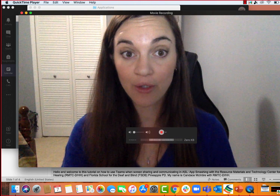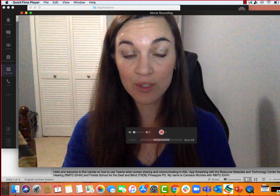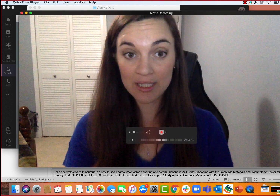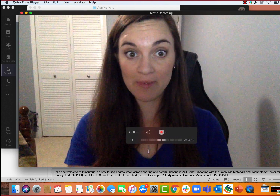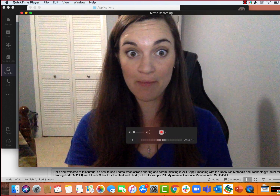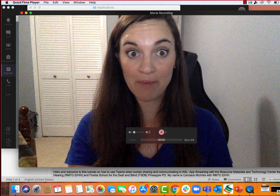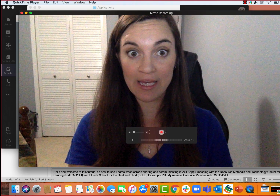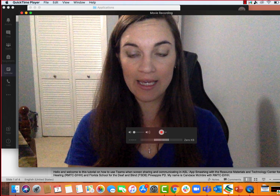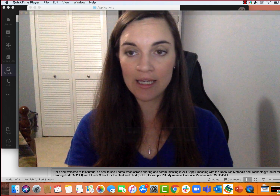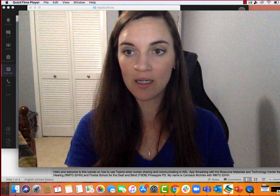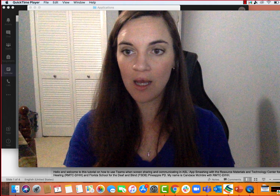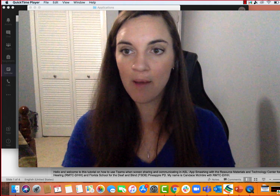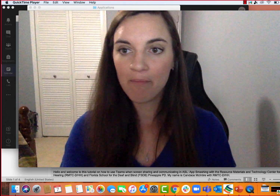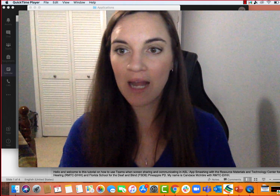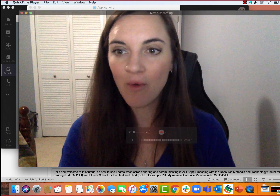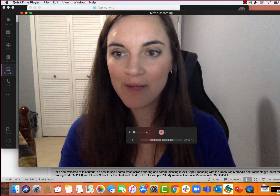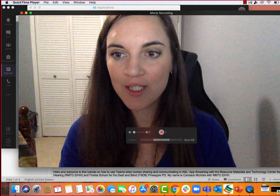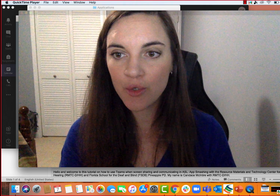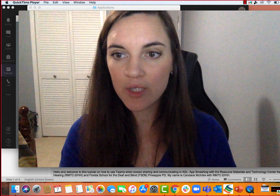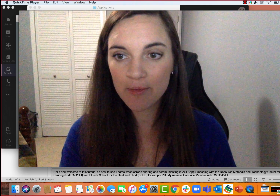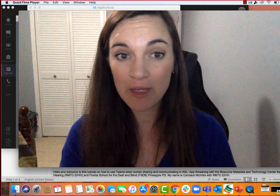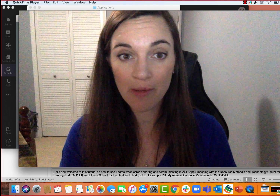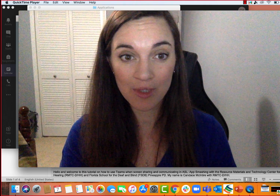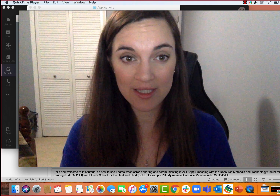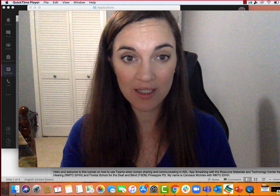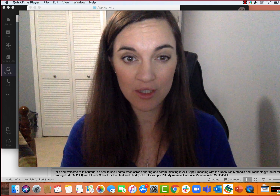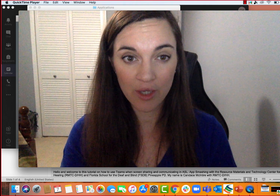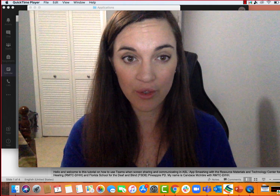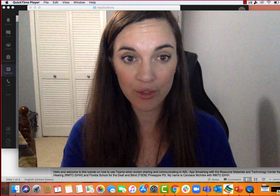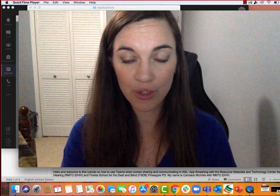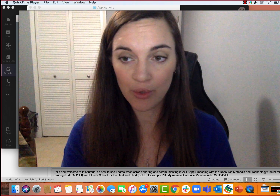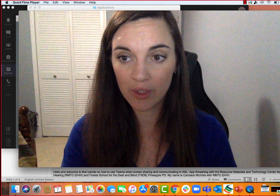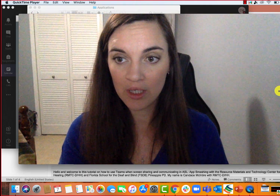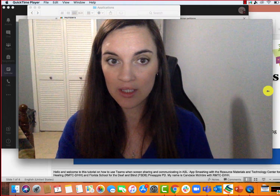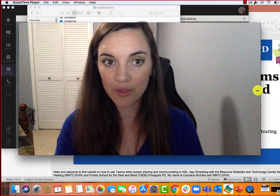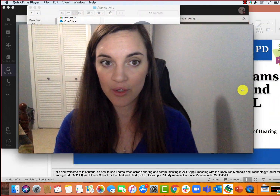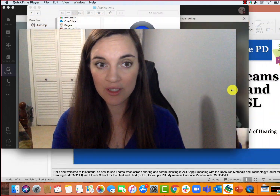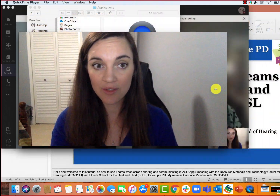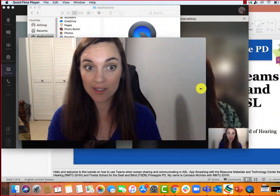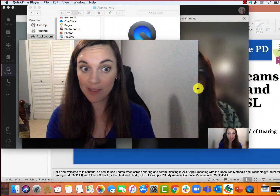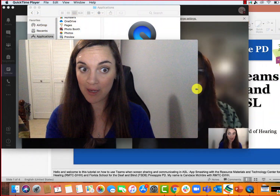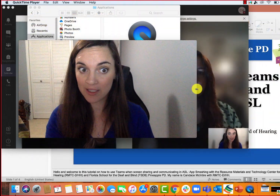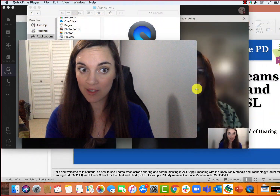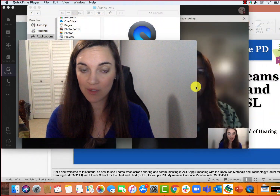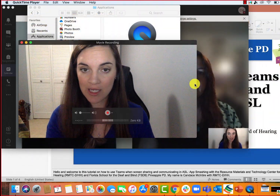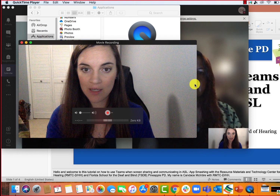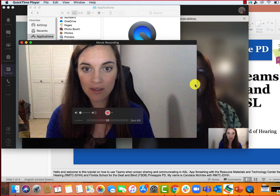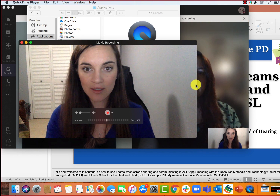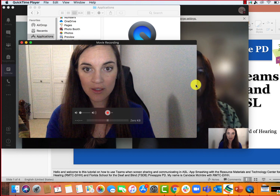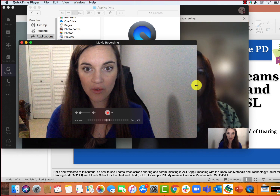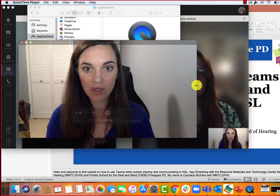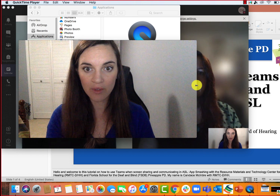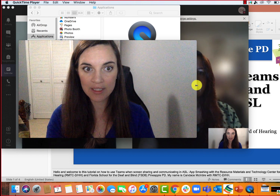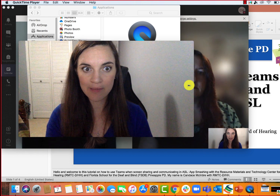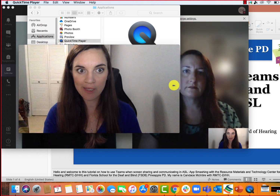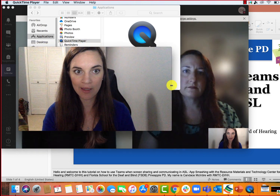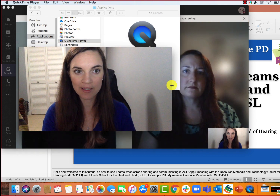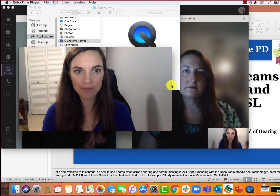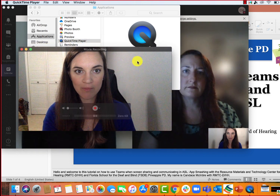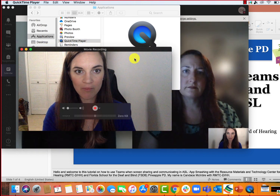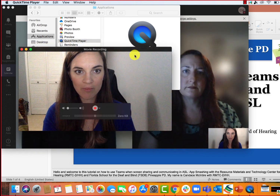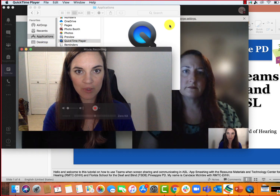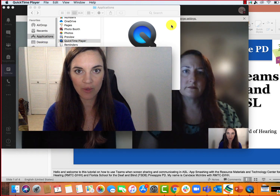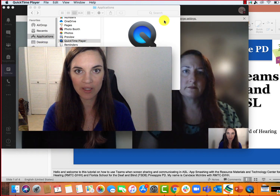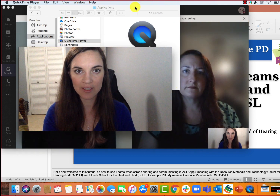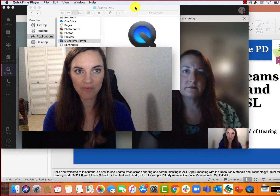Now you'll see me big, but I want my students to be able to see each other too. So they're still seeing my screen. So they only see me.